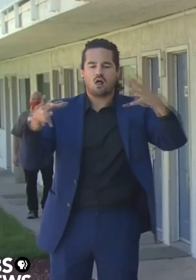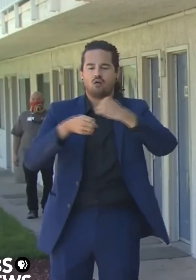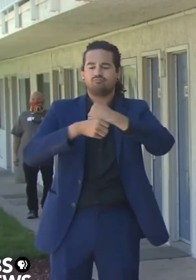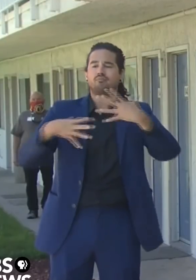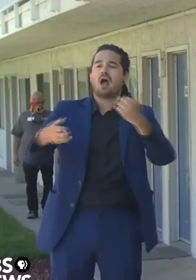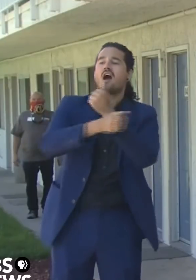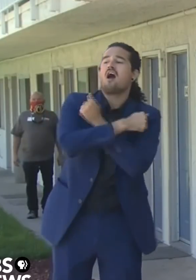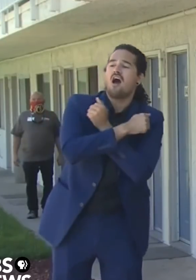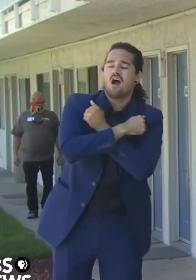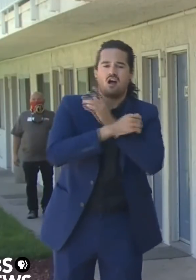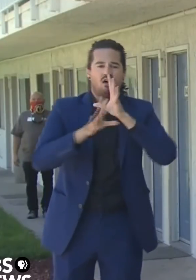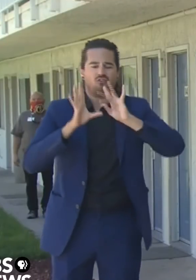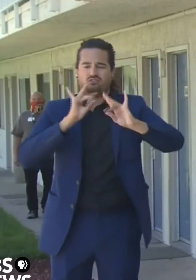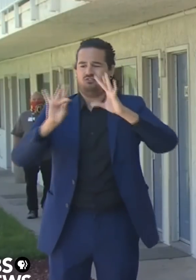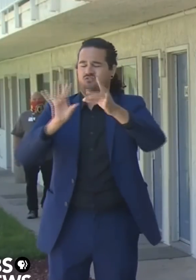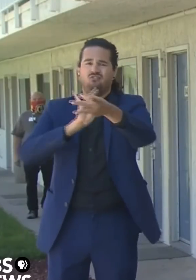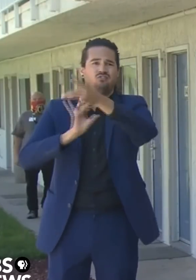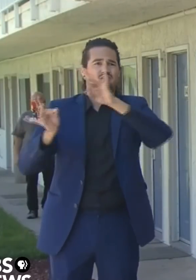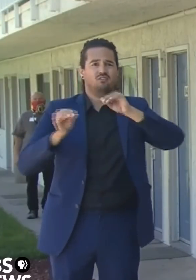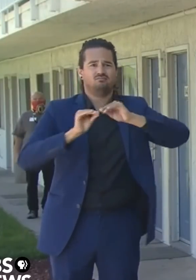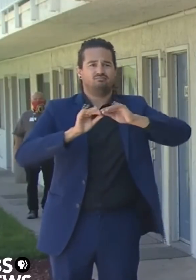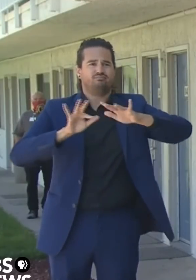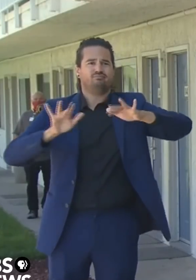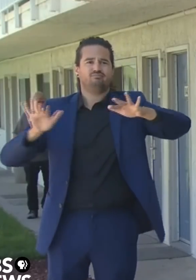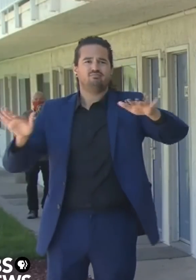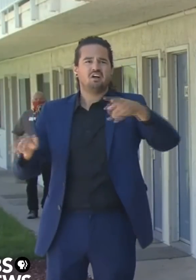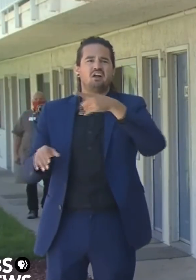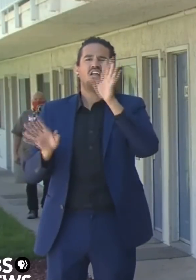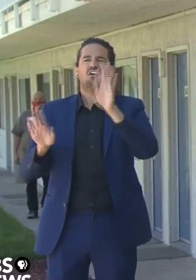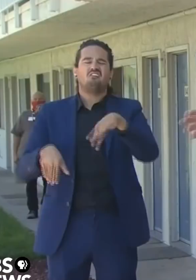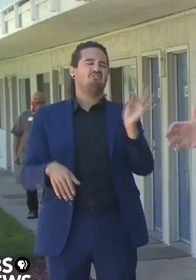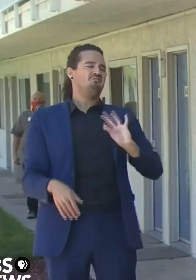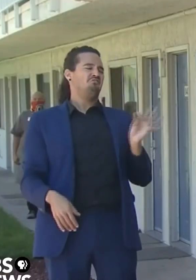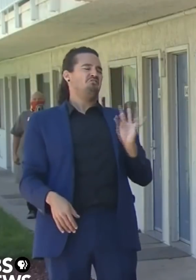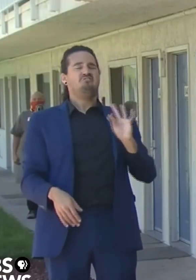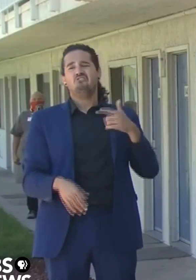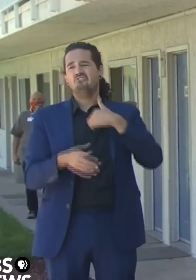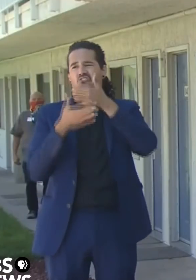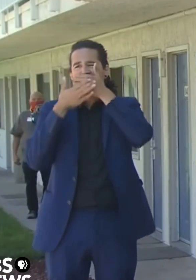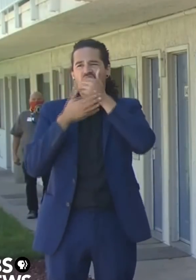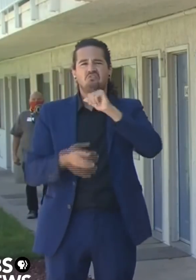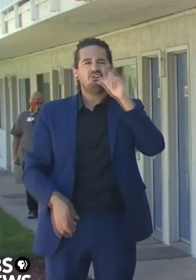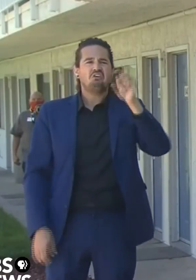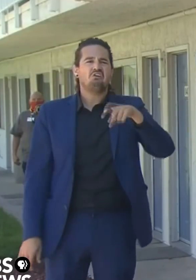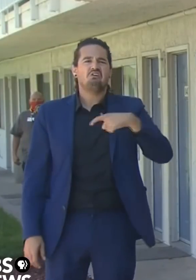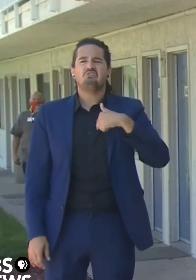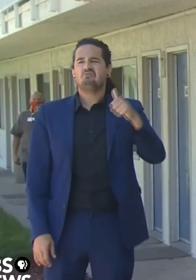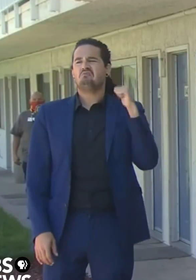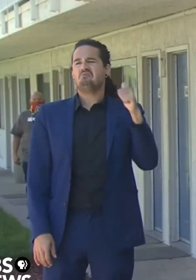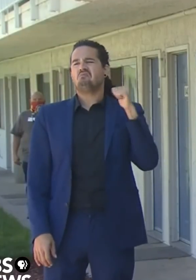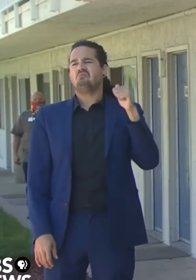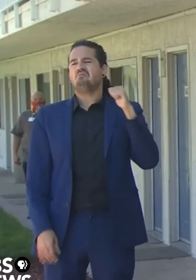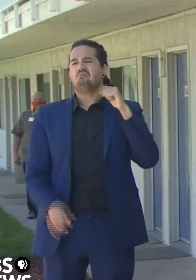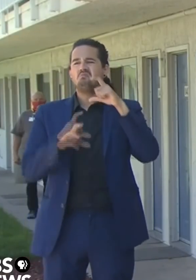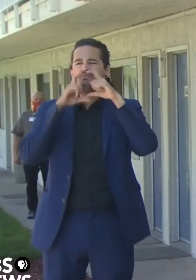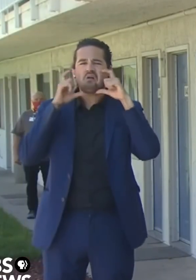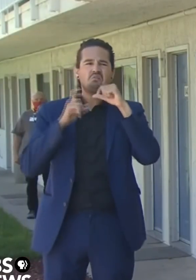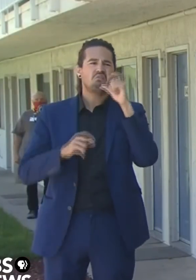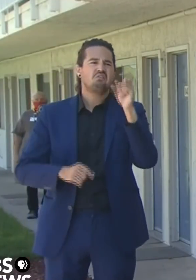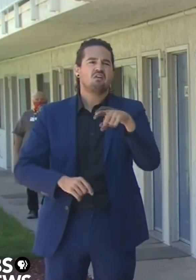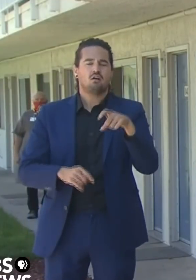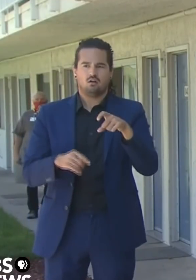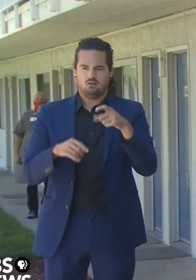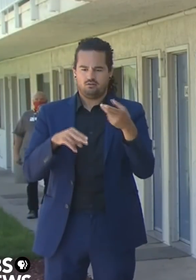I don't believe it. So the whole thing starts to take shape and you start to see kind of spread. That is the top